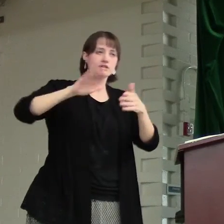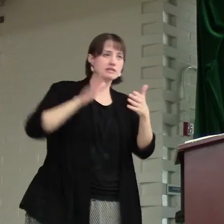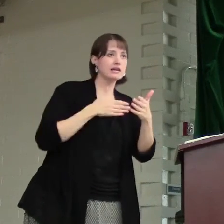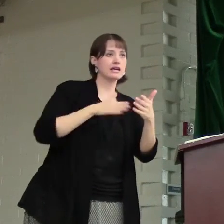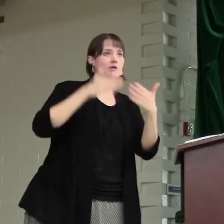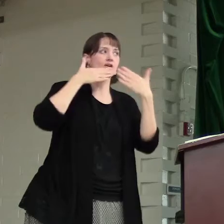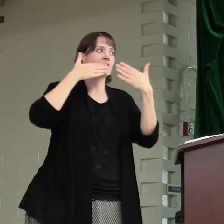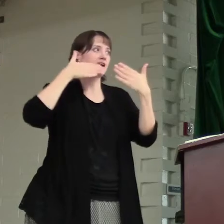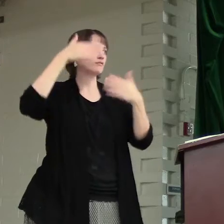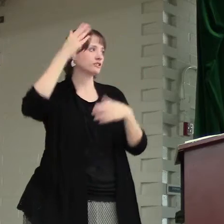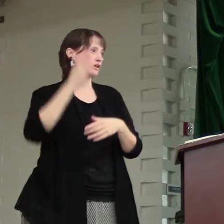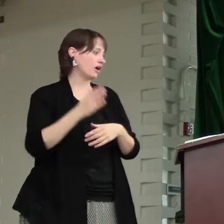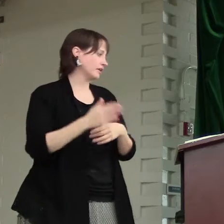We're singing and we're thankful to God.